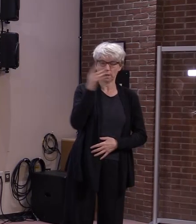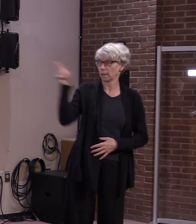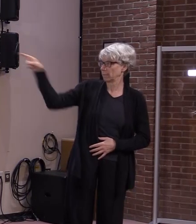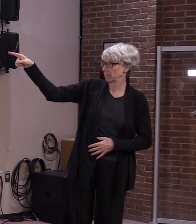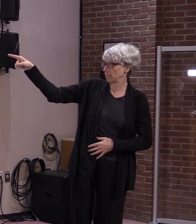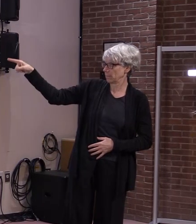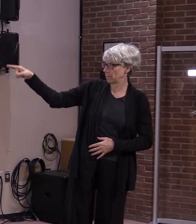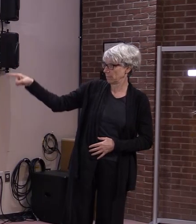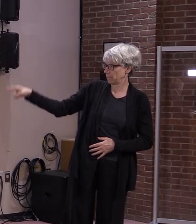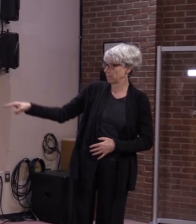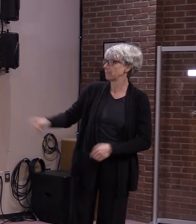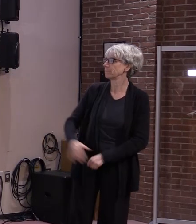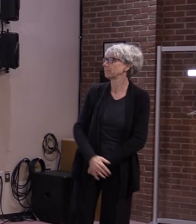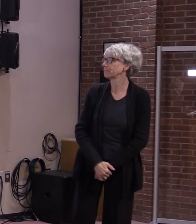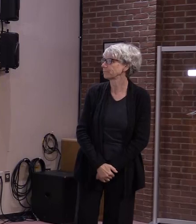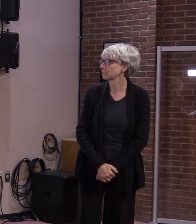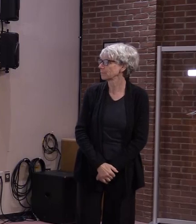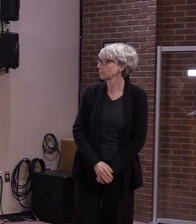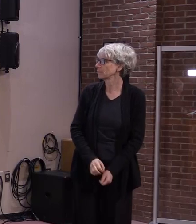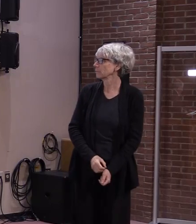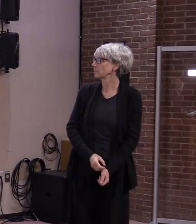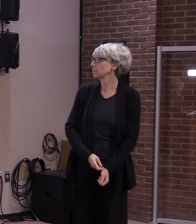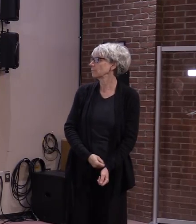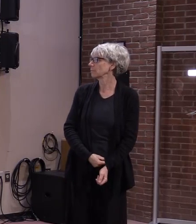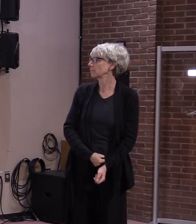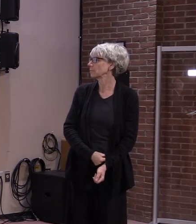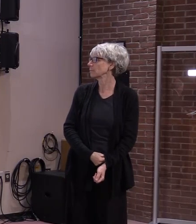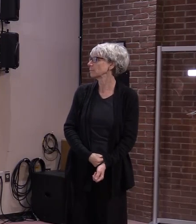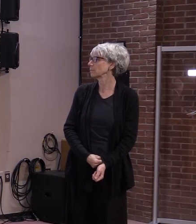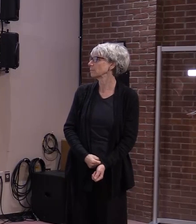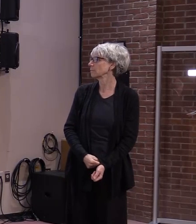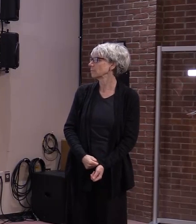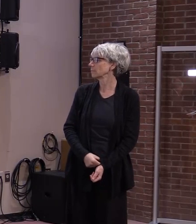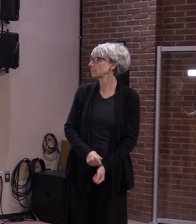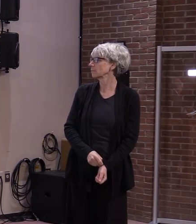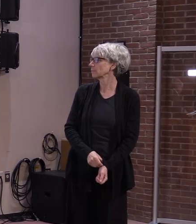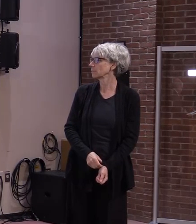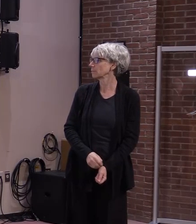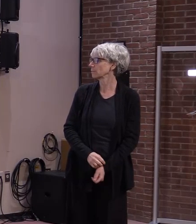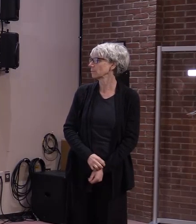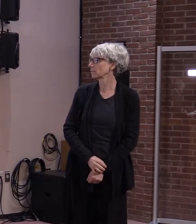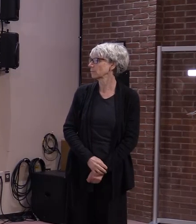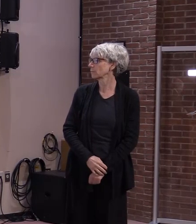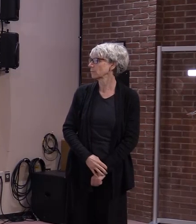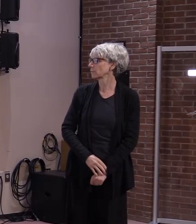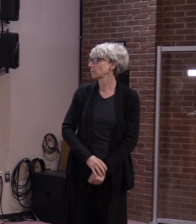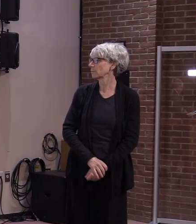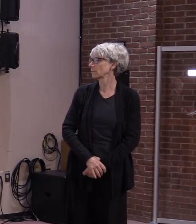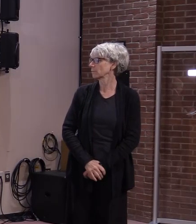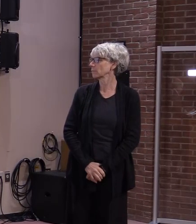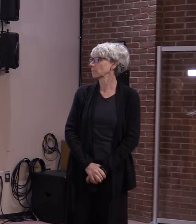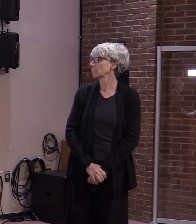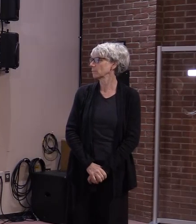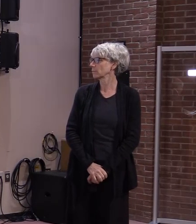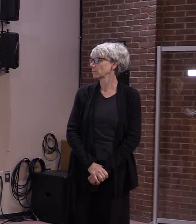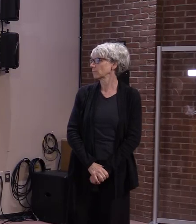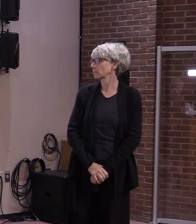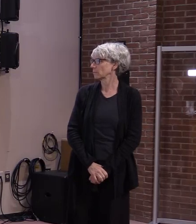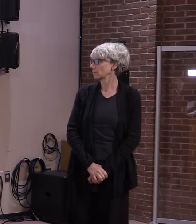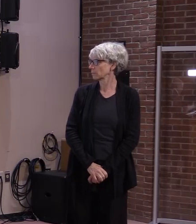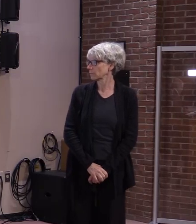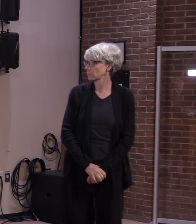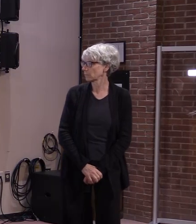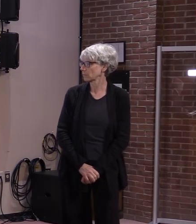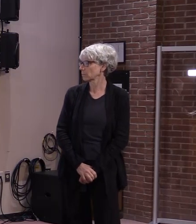Street School in Brattleboro, Mount of Scutney again in Windsor, Northwestern, Southwestern Express Care or